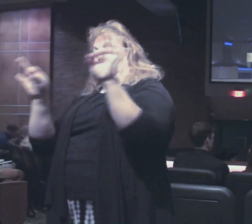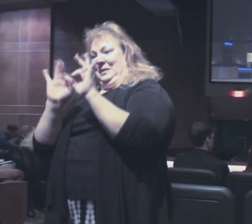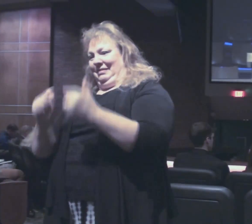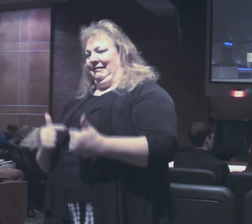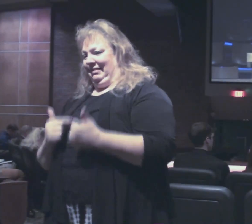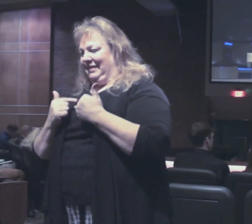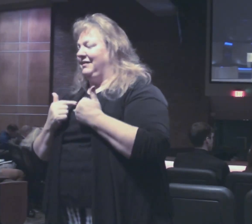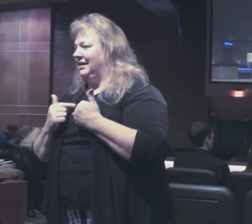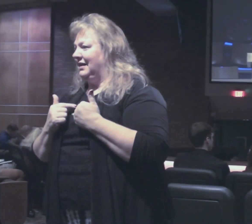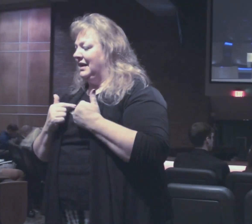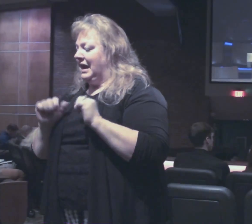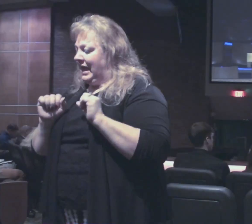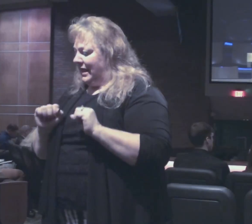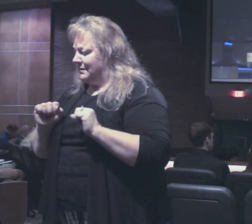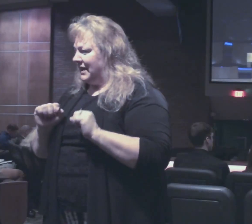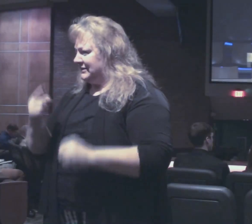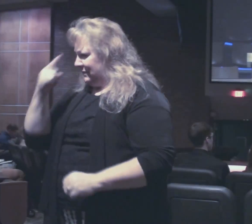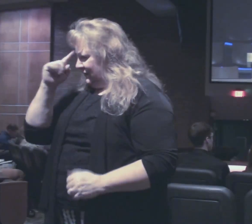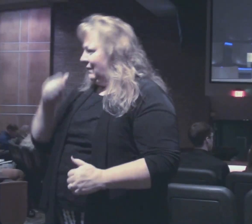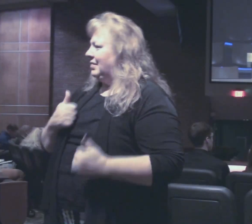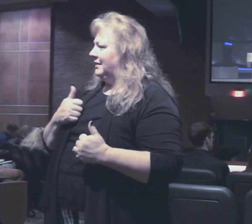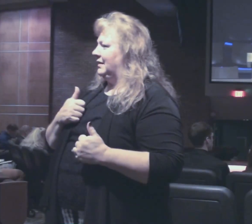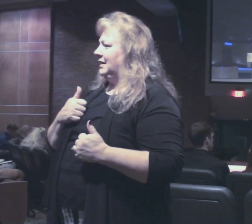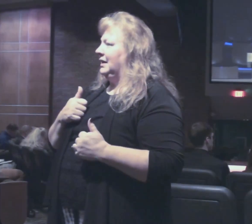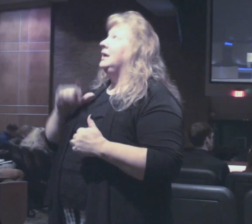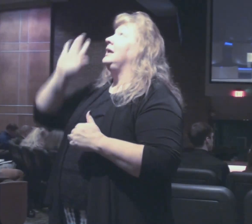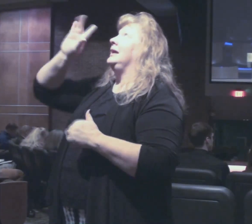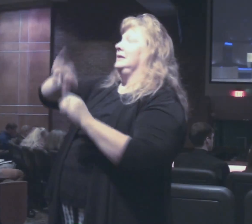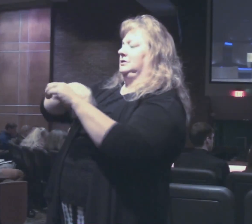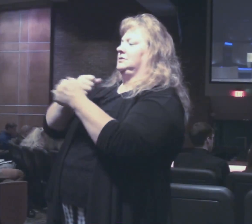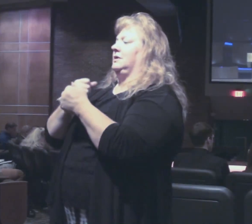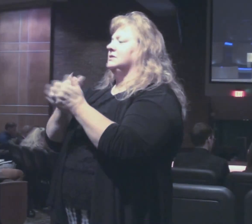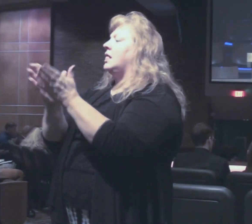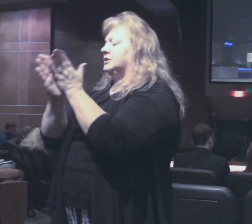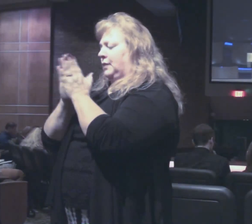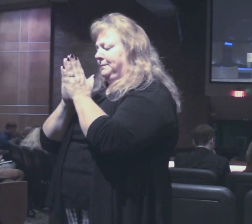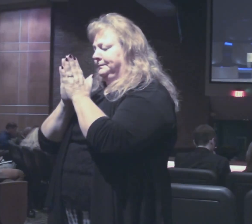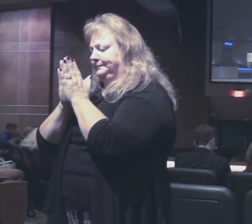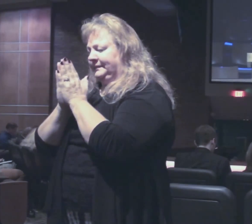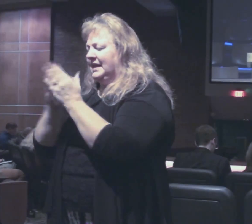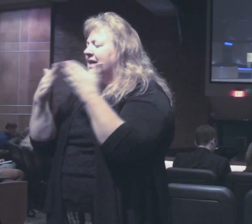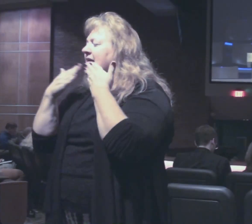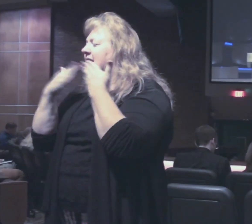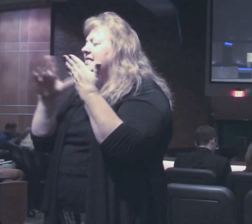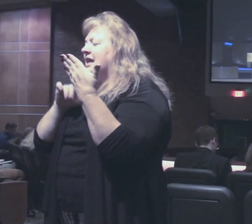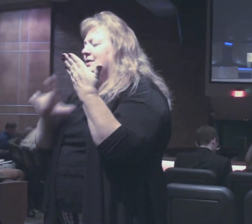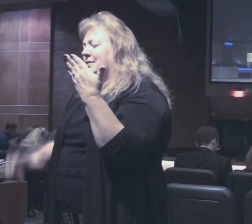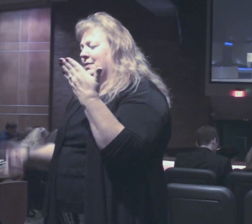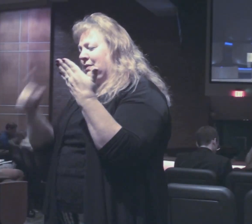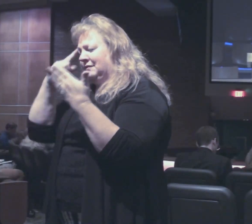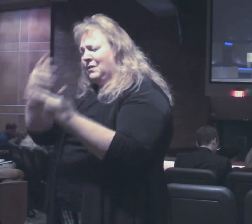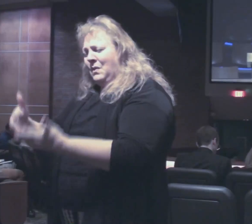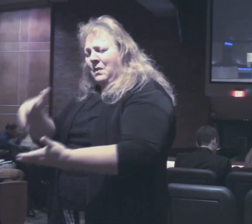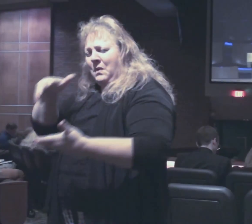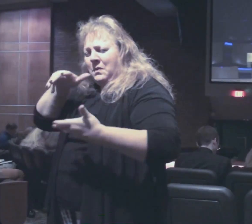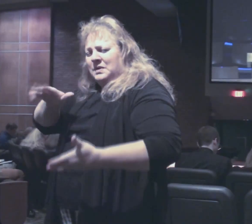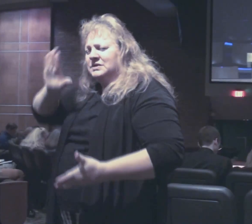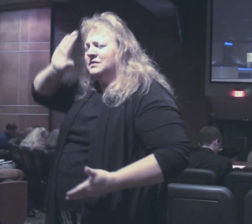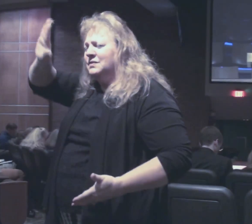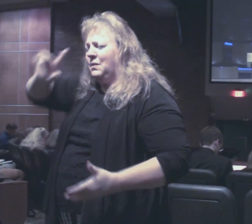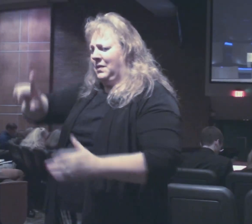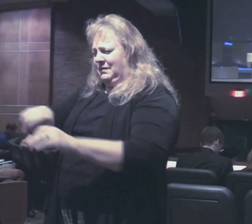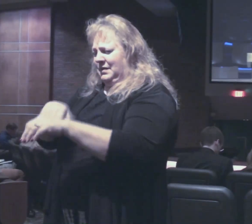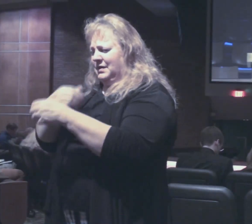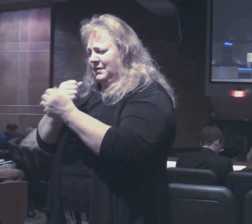and possible for living in the realm of grace let's pray together thank you Lord for the riches of your